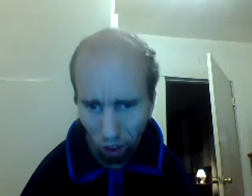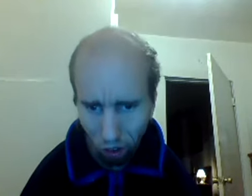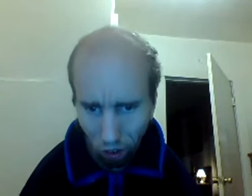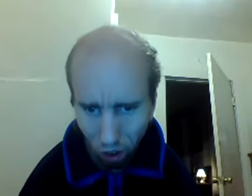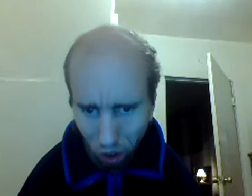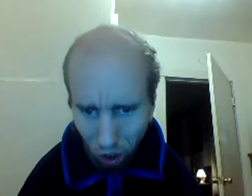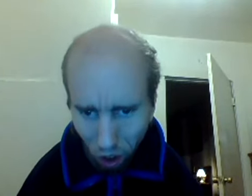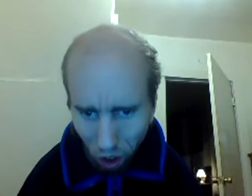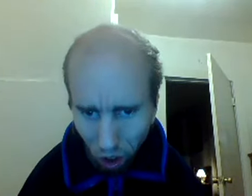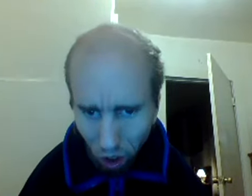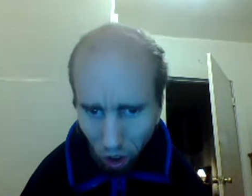signed